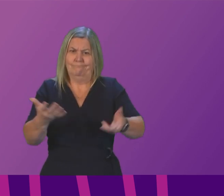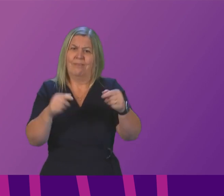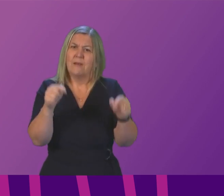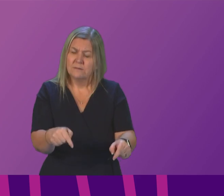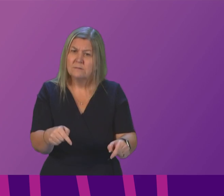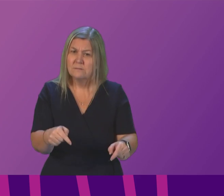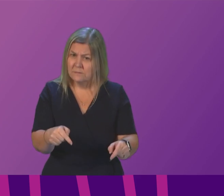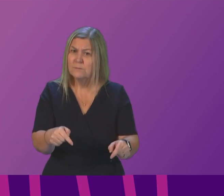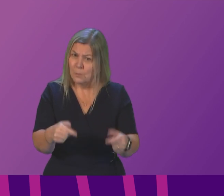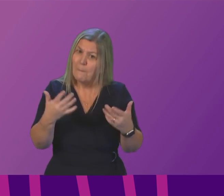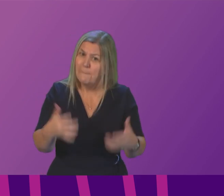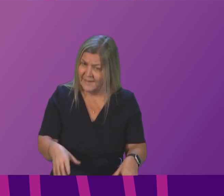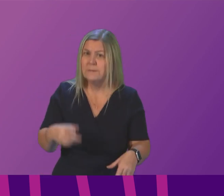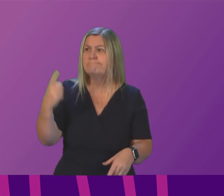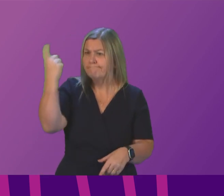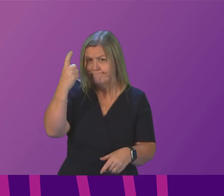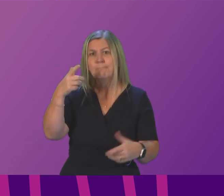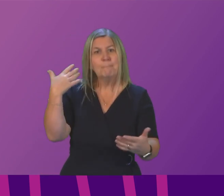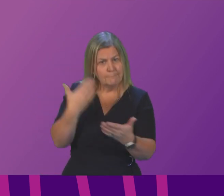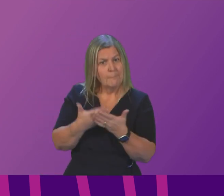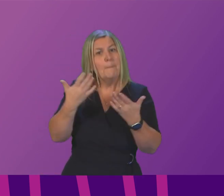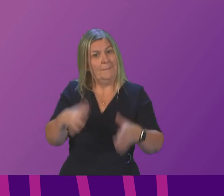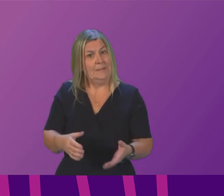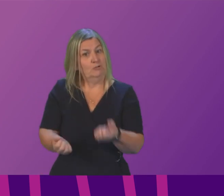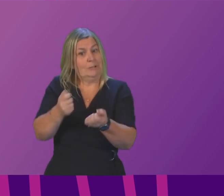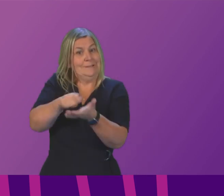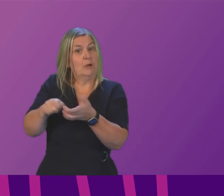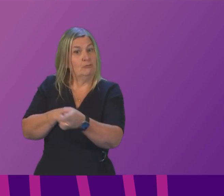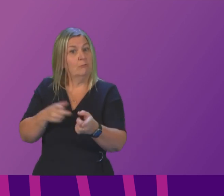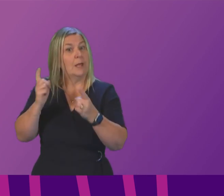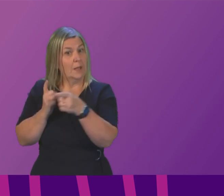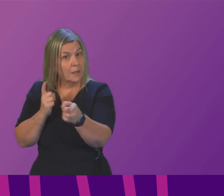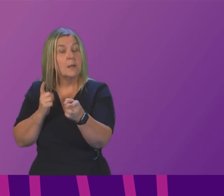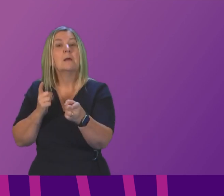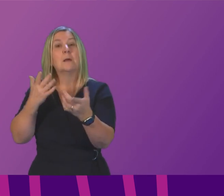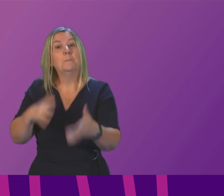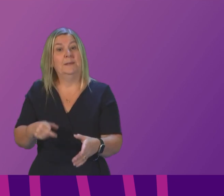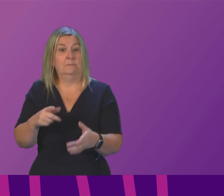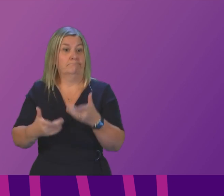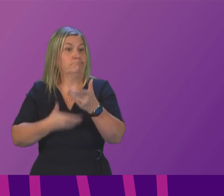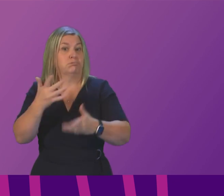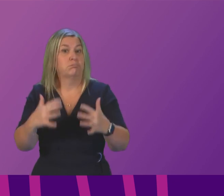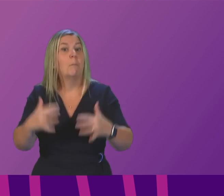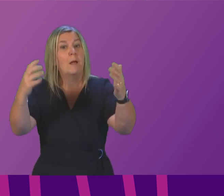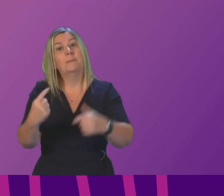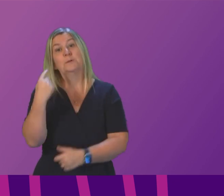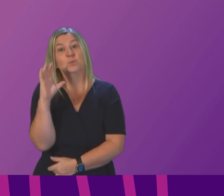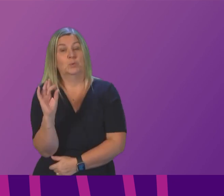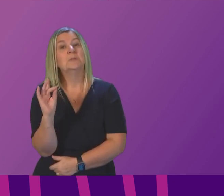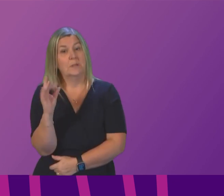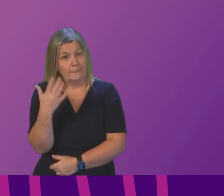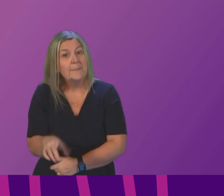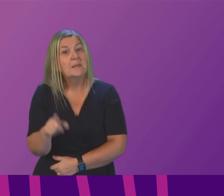have taken that time and the Justice Secretary as he outlined to Parliament on Tuesday after detailed operational